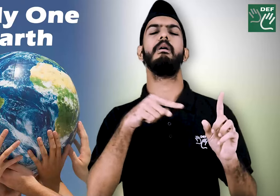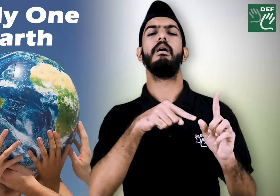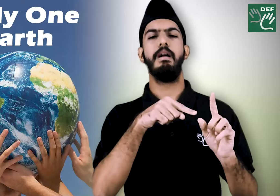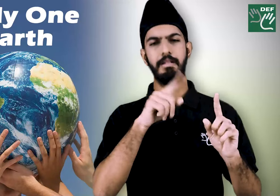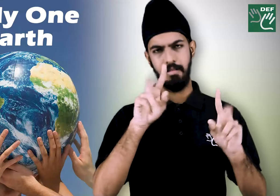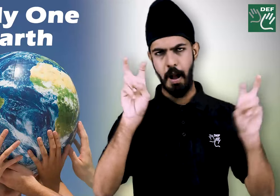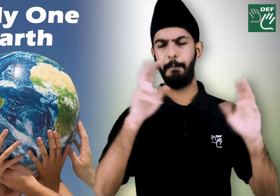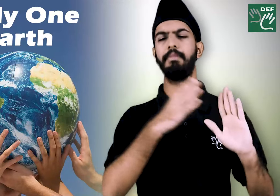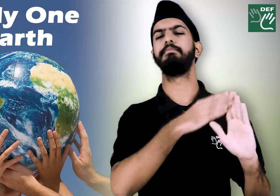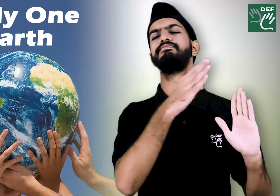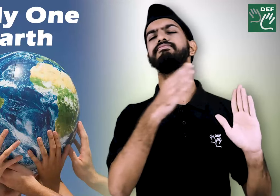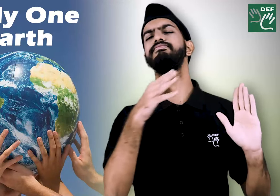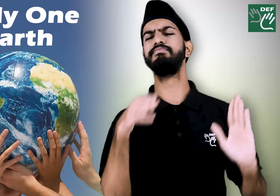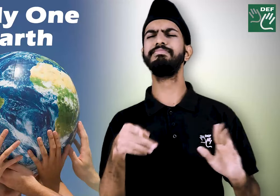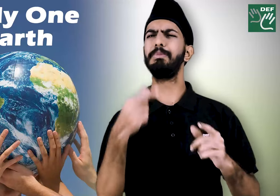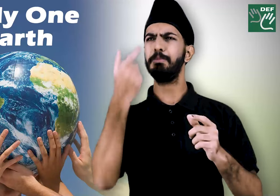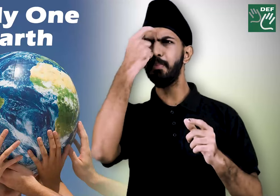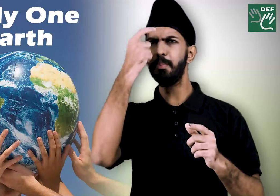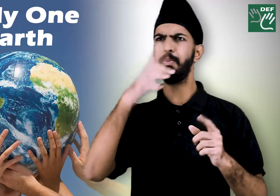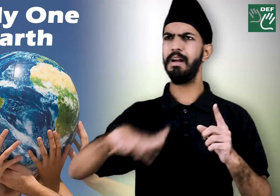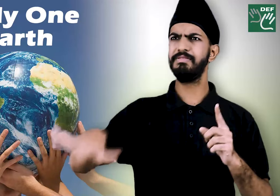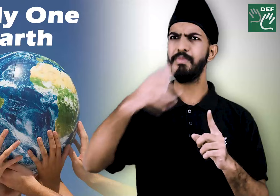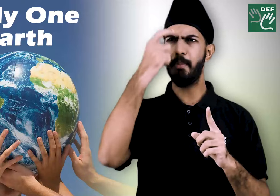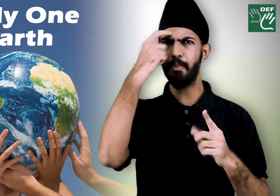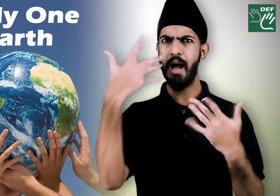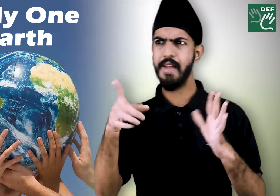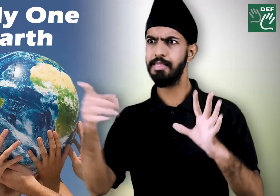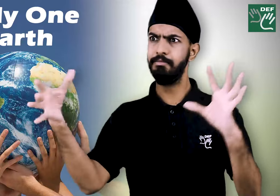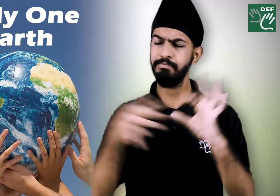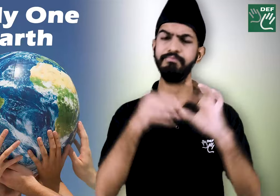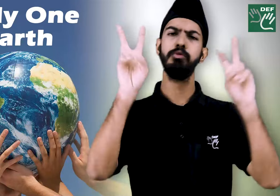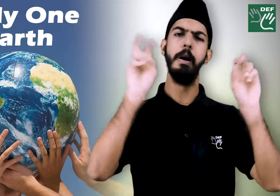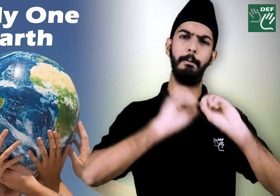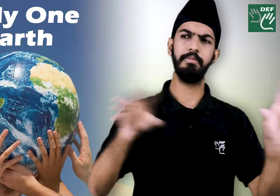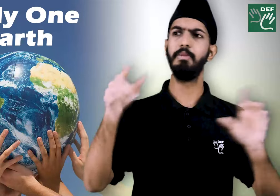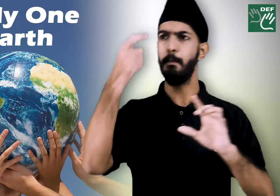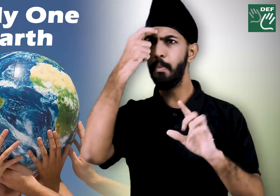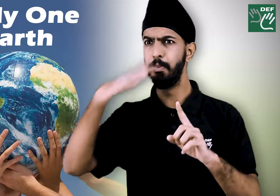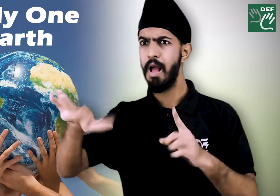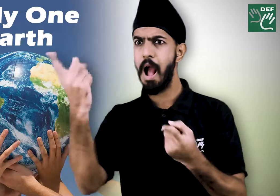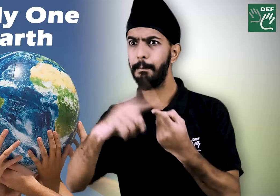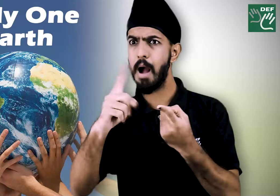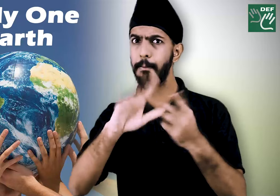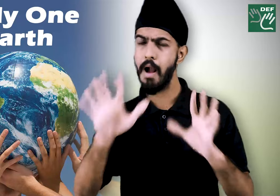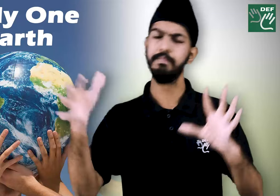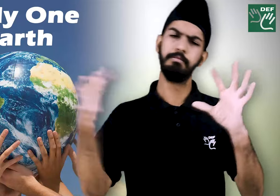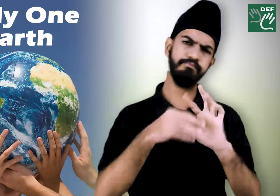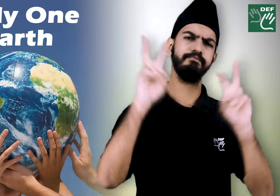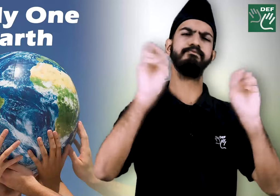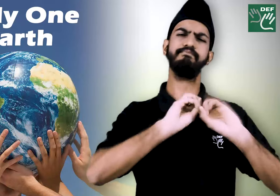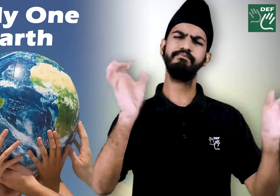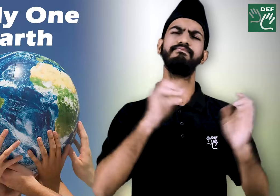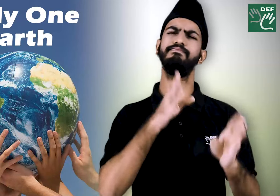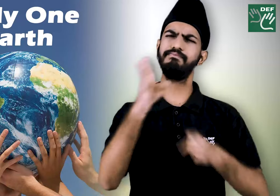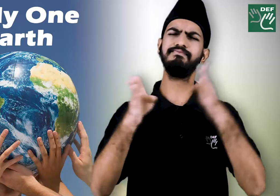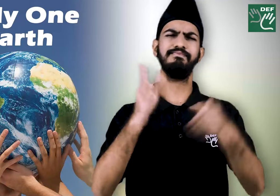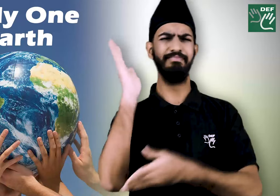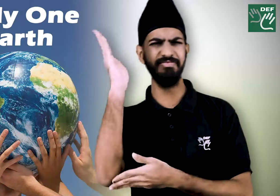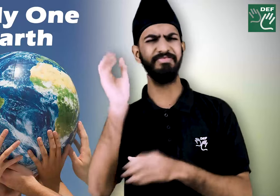we're facing. Over the years, World Environment Day celebrated to address various environmental issues.